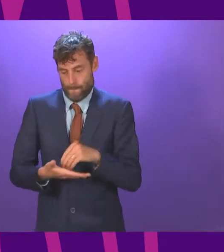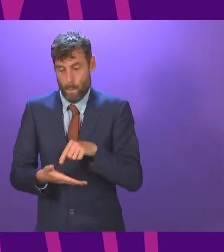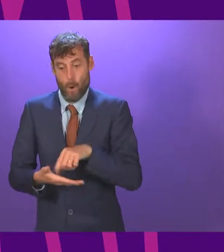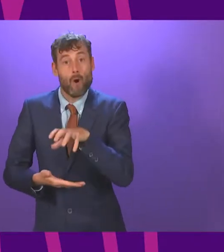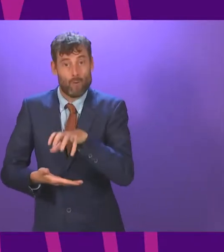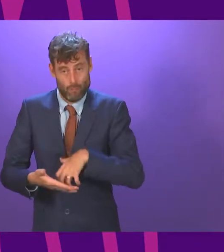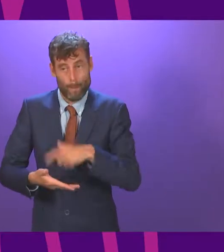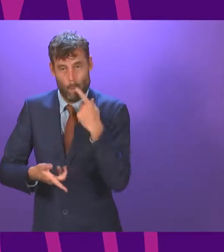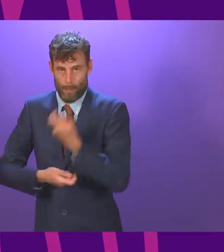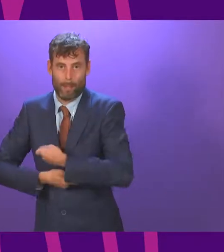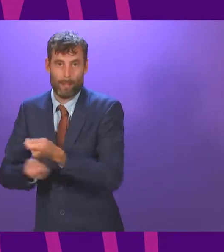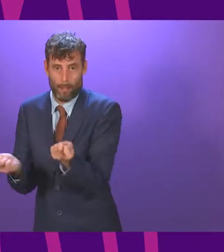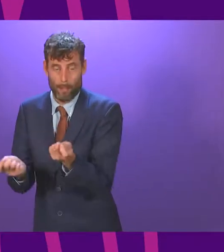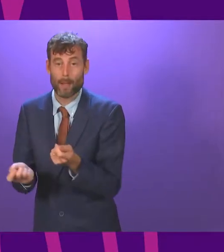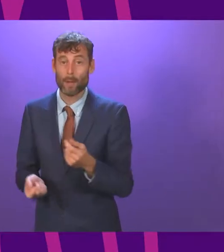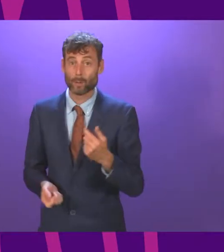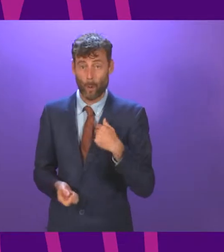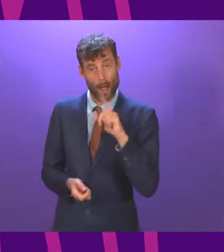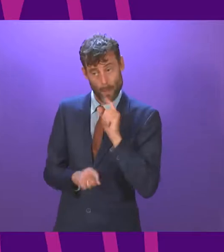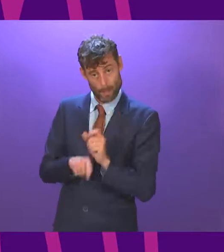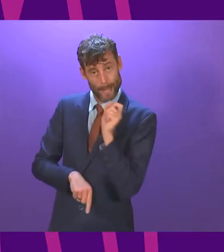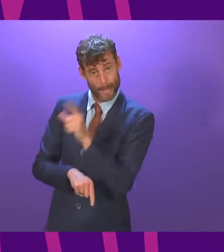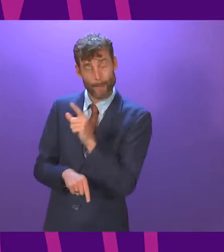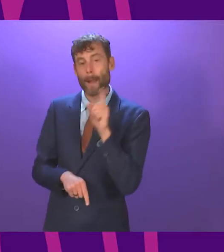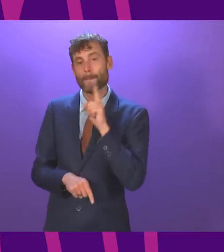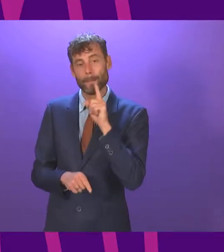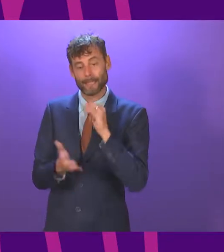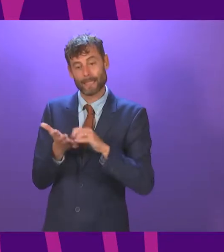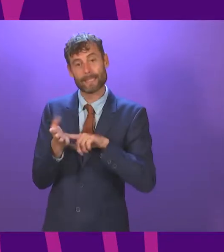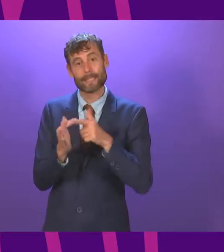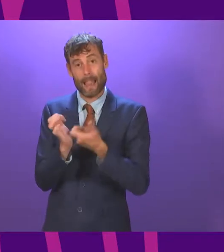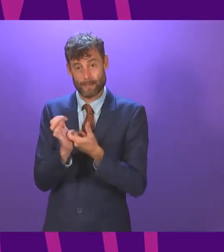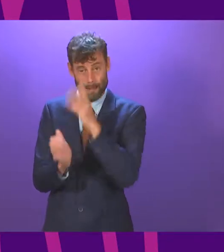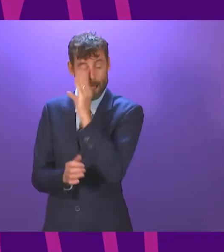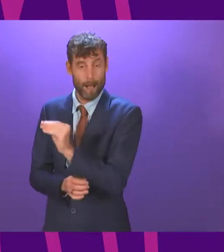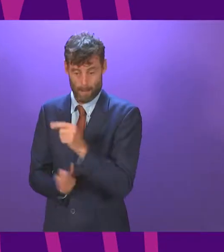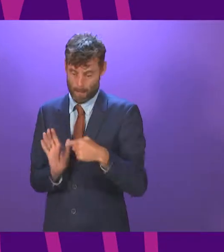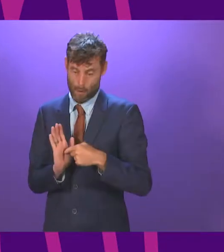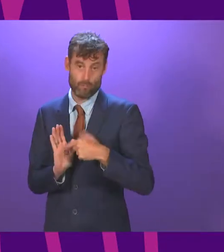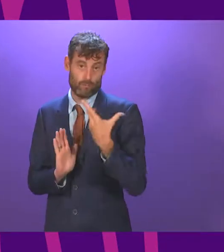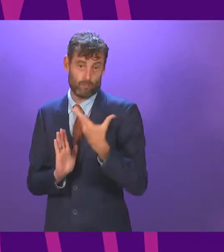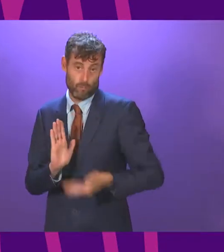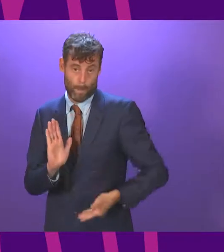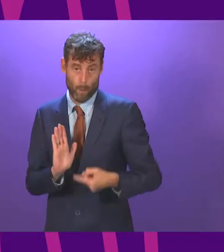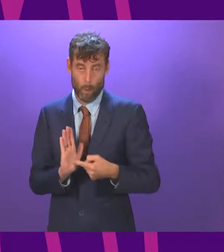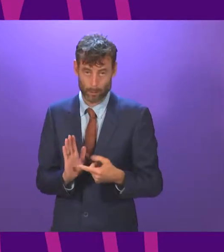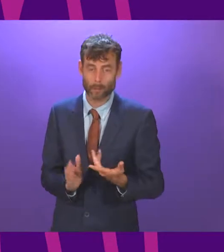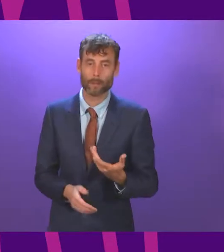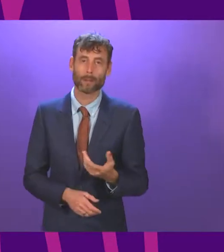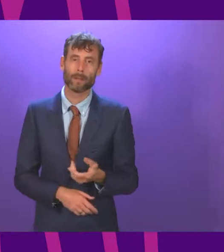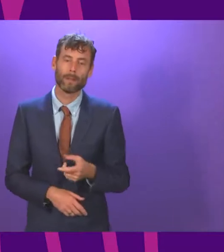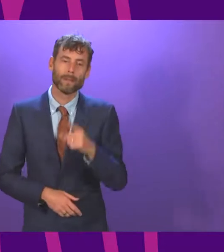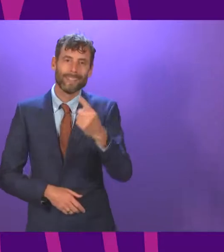within the next month, and I'm pleased to add Ms Slater to that email recipient list. As someone who represents towns like Inverurie, Mintlaw,